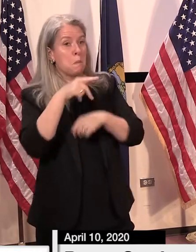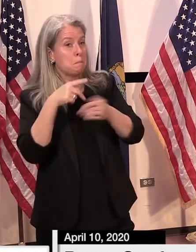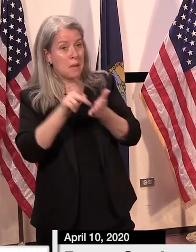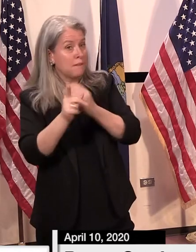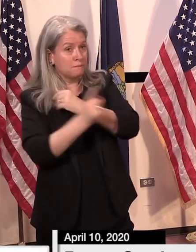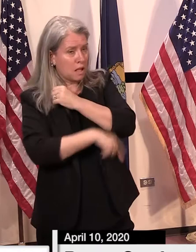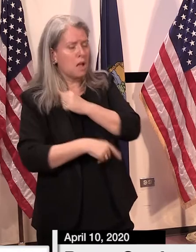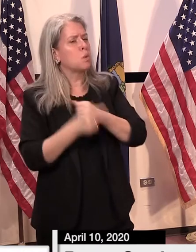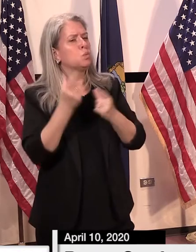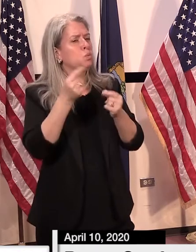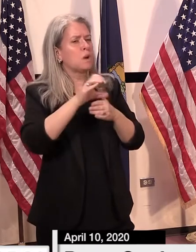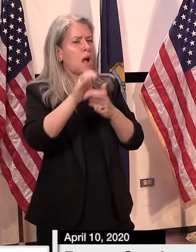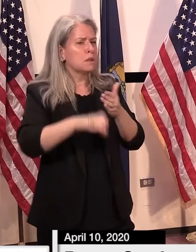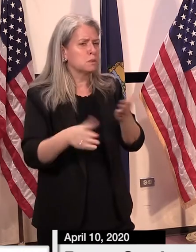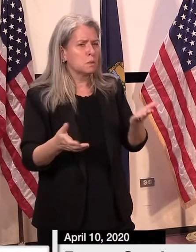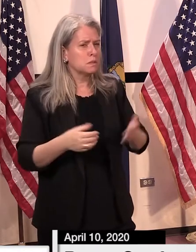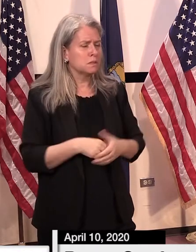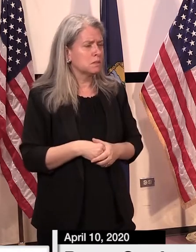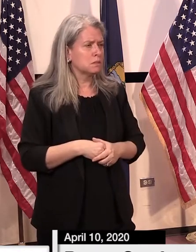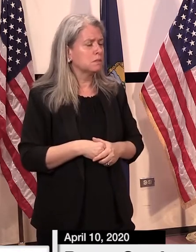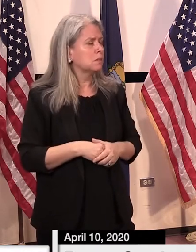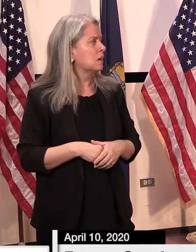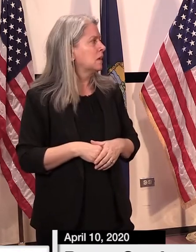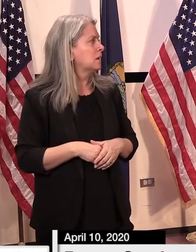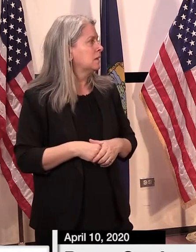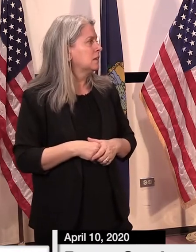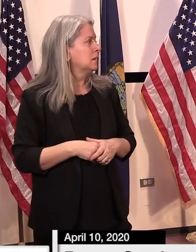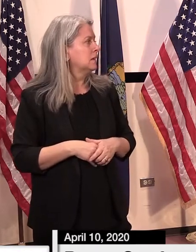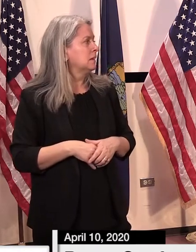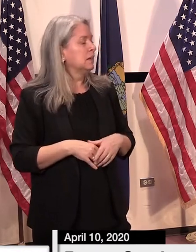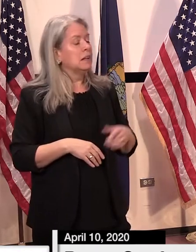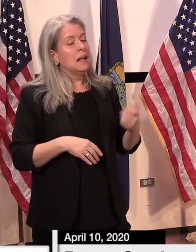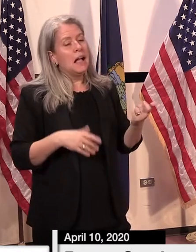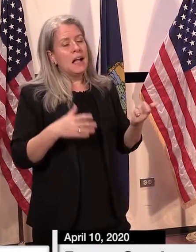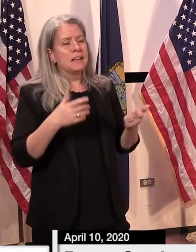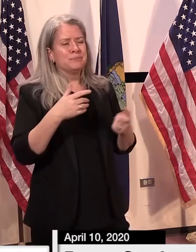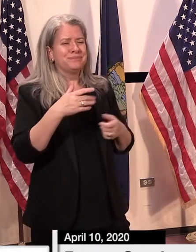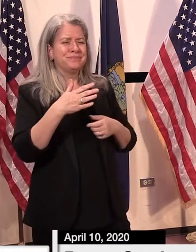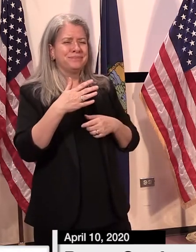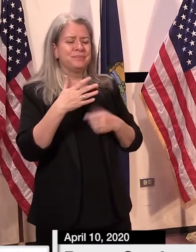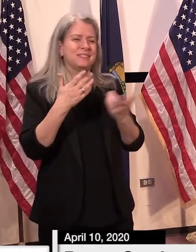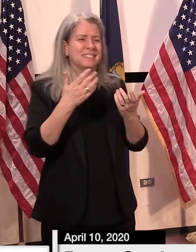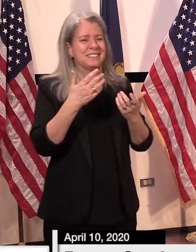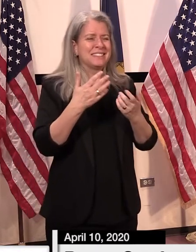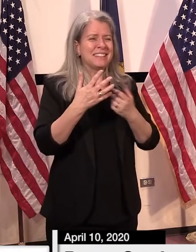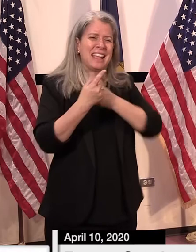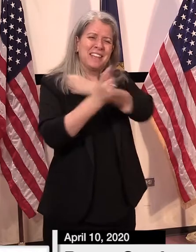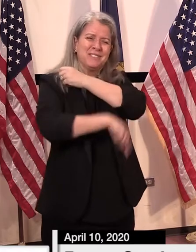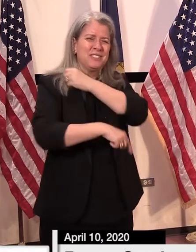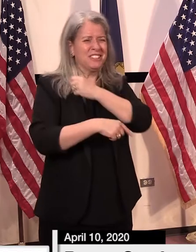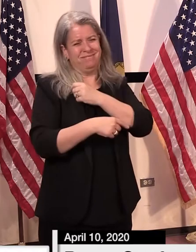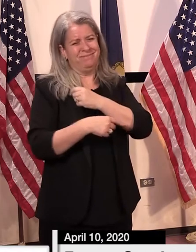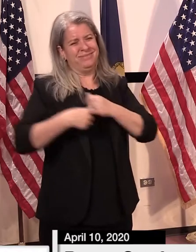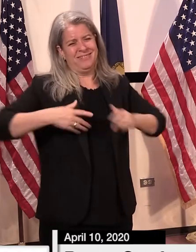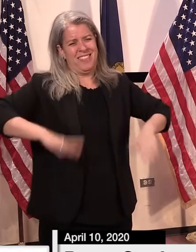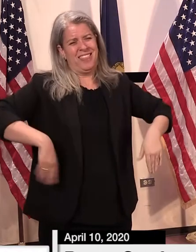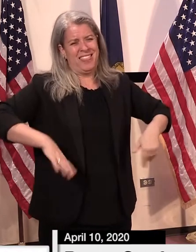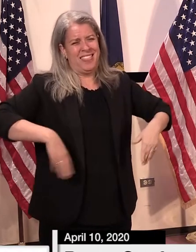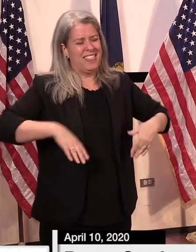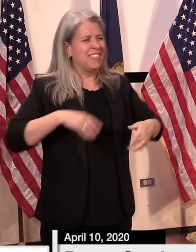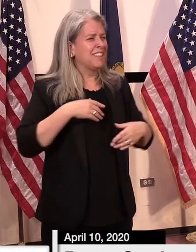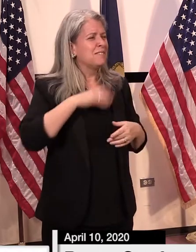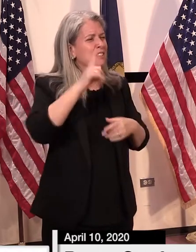Yeah, we're continuing to, I wouldn't say enforce, we're providing guidance, and